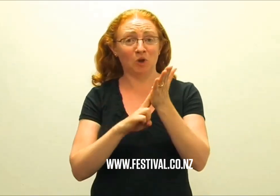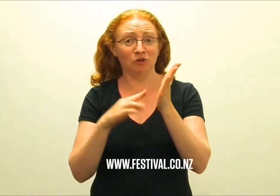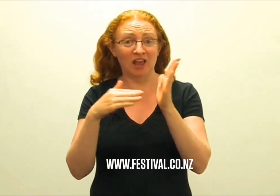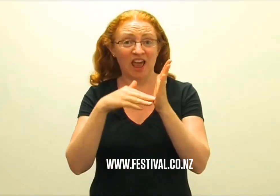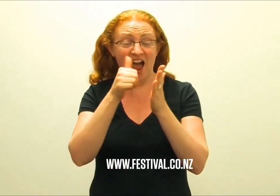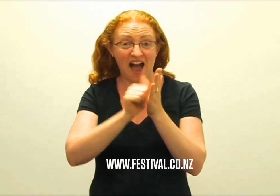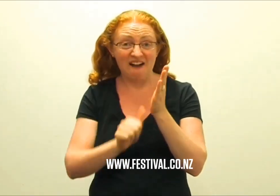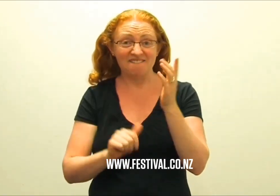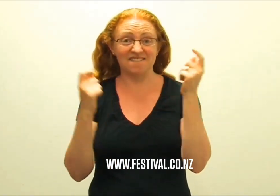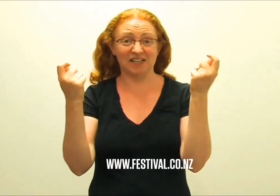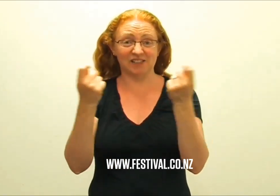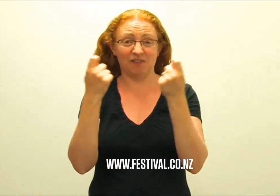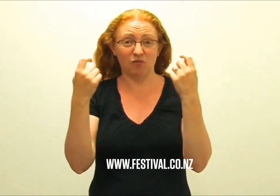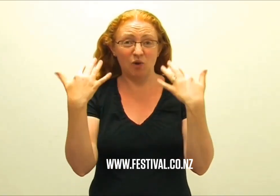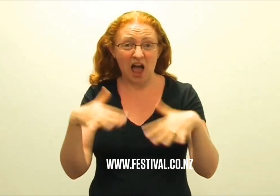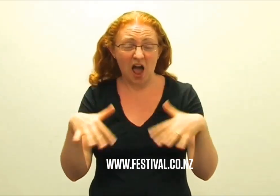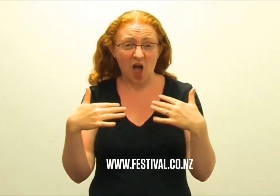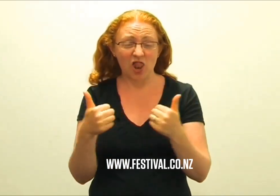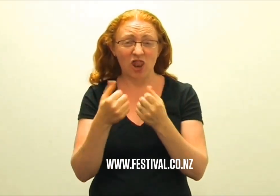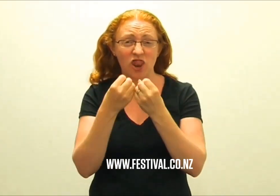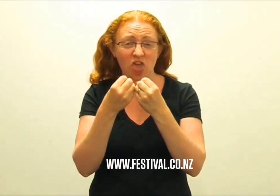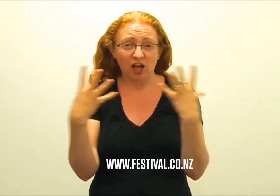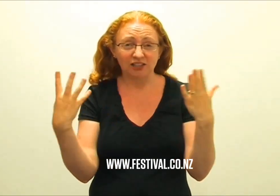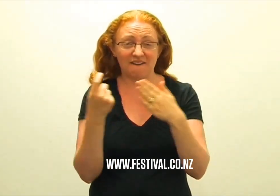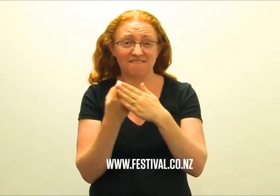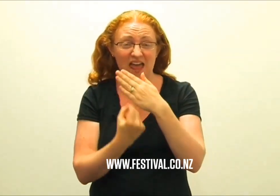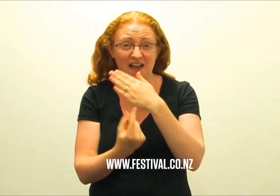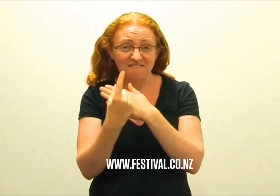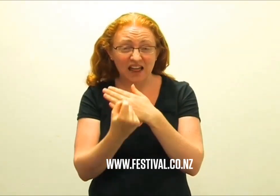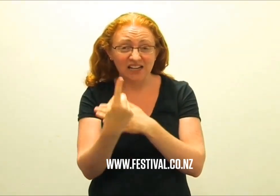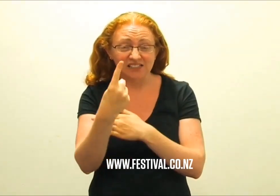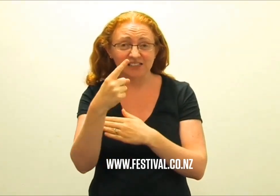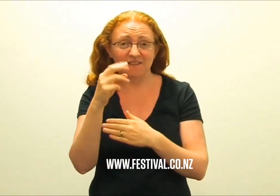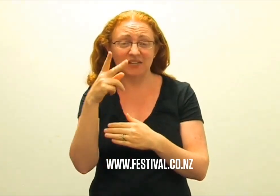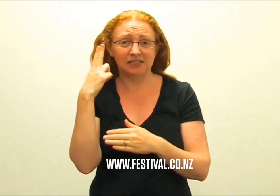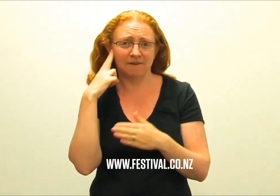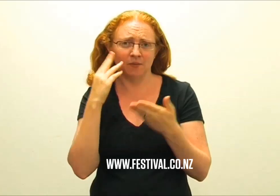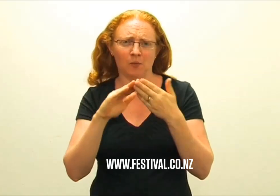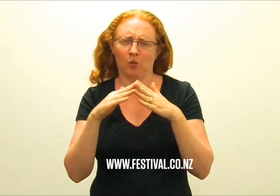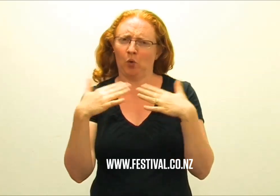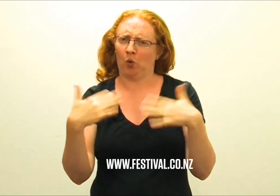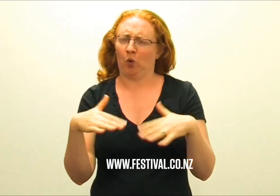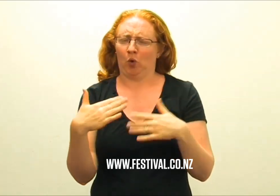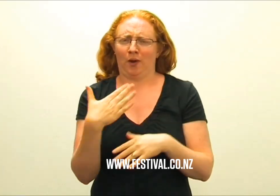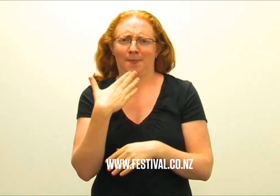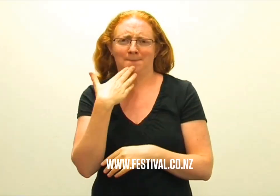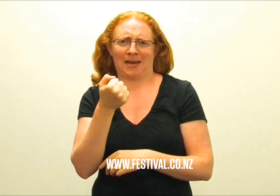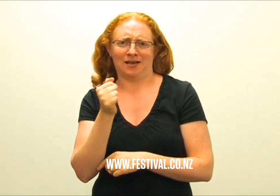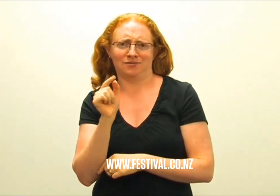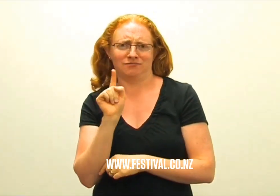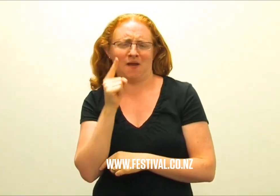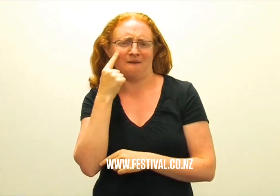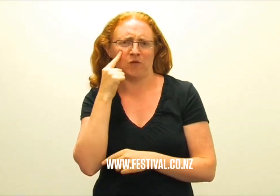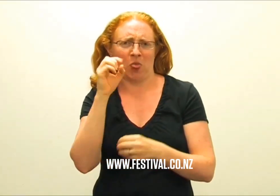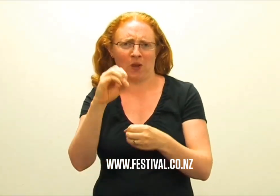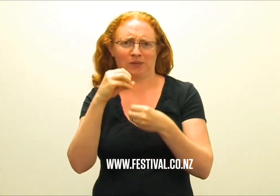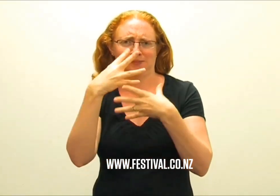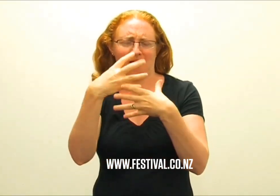So the New Zealand Arts Festival is really fantastic. There's lots of different events for the deaf people, deaf community to get involved with.